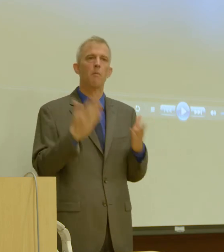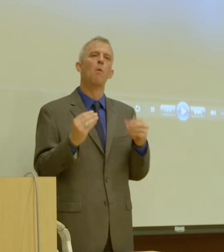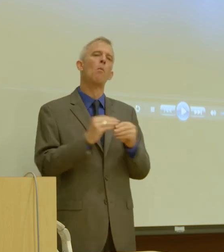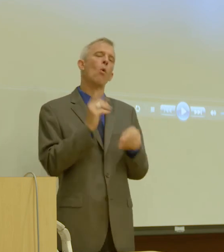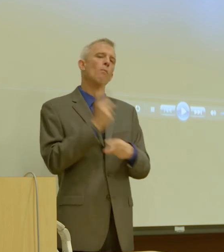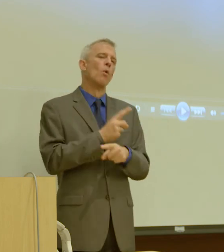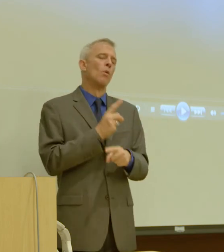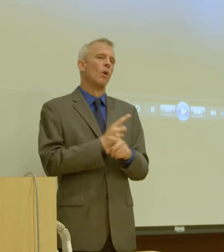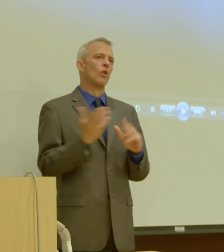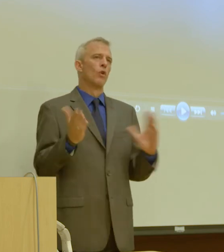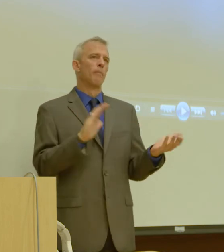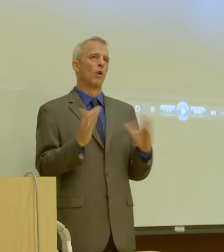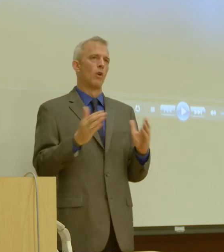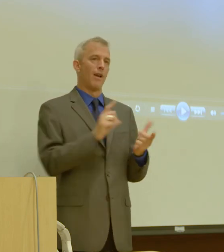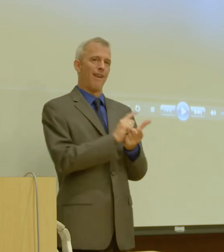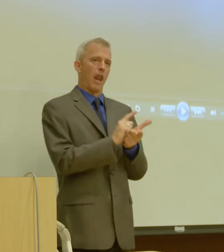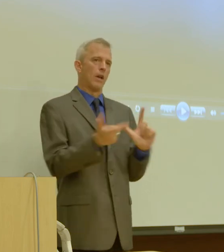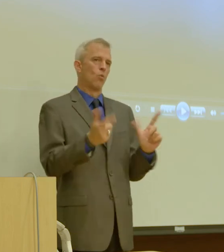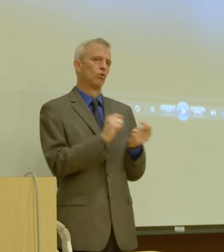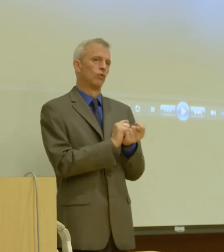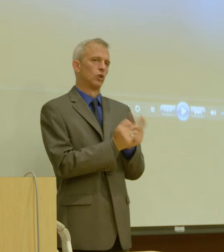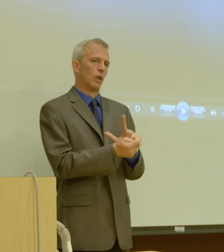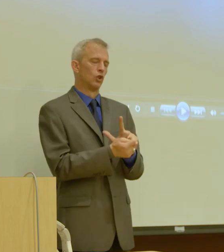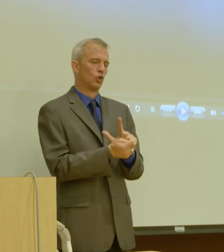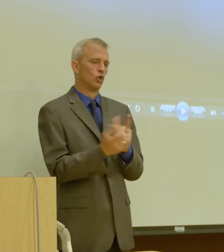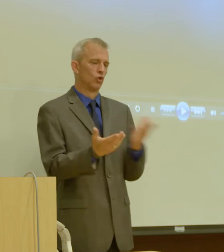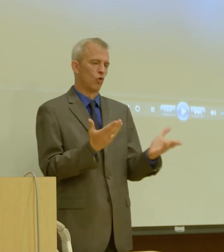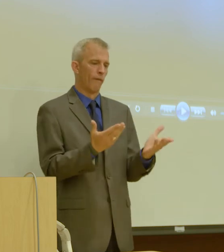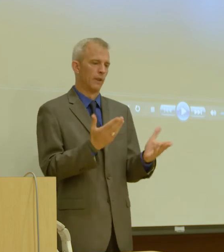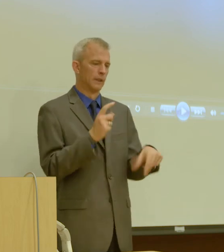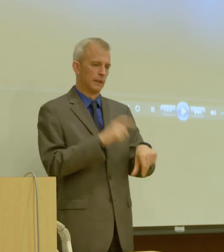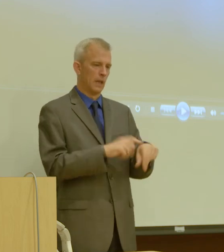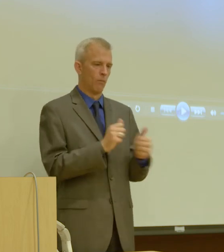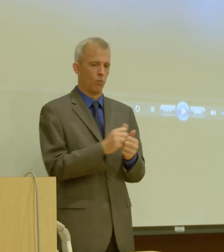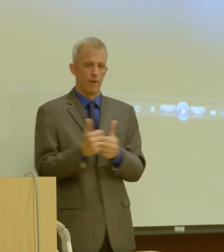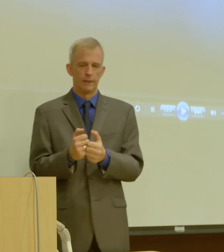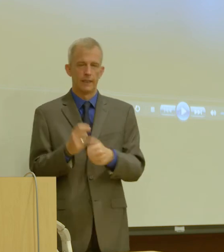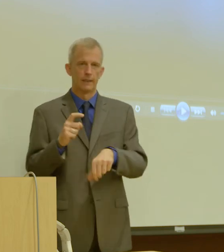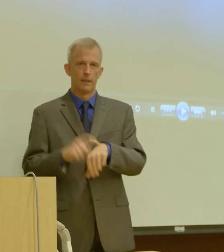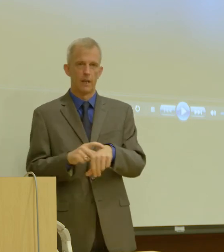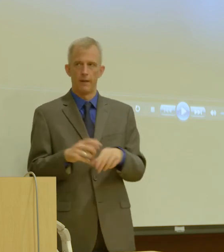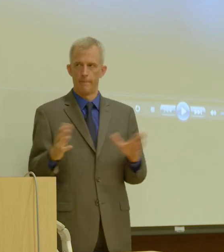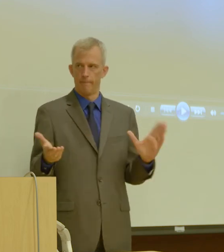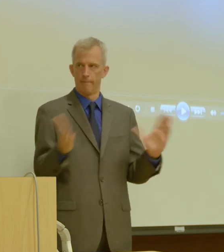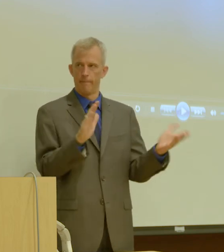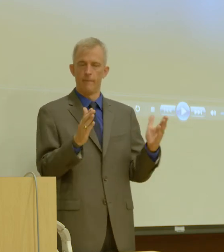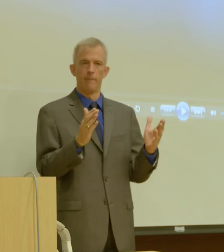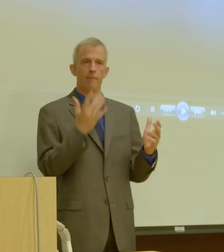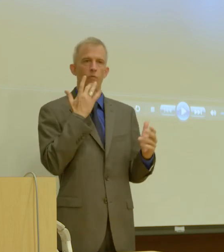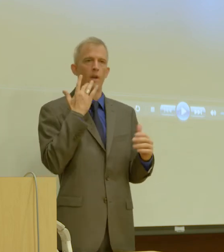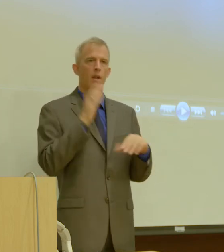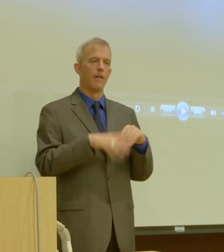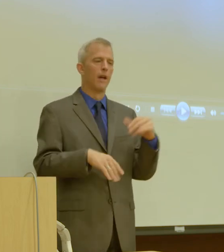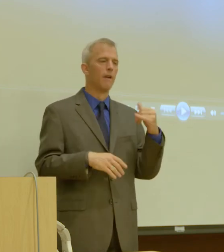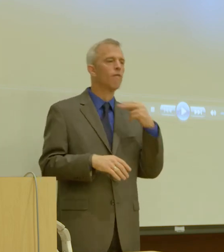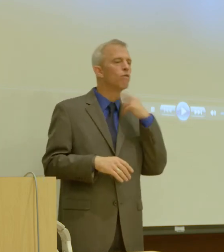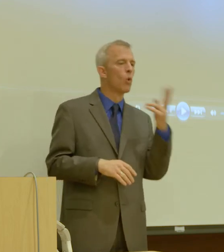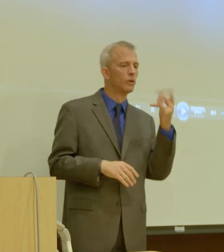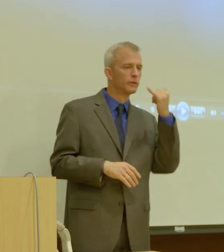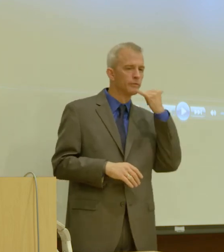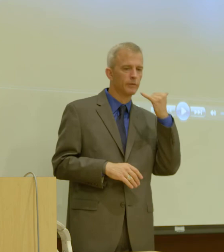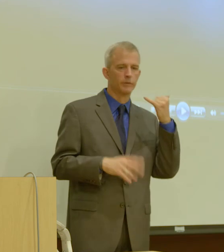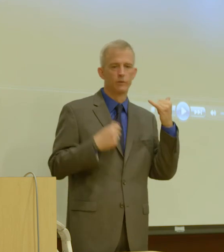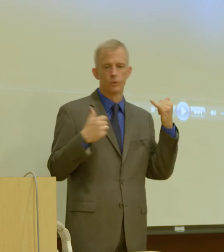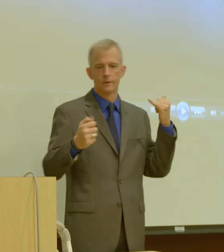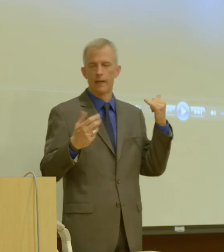compare, um, a language translation service time with a text time versus a, a voice call time to a, a